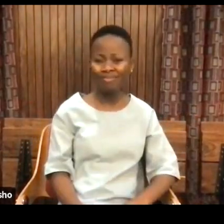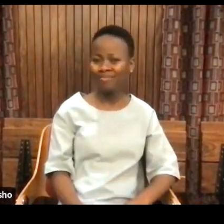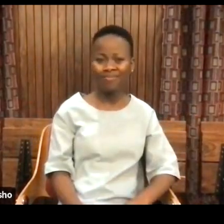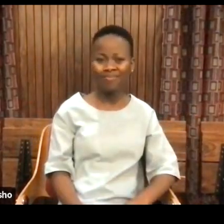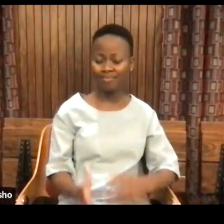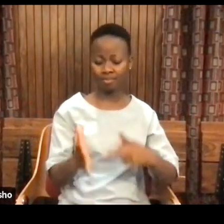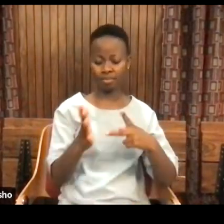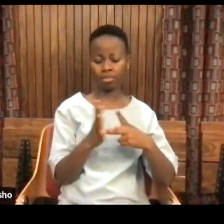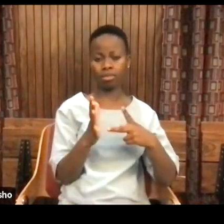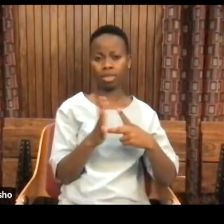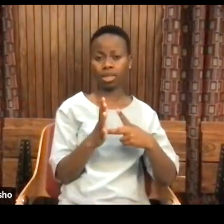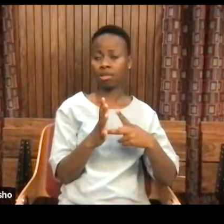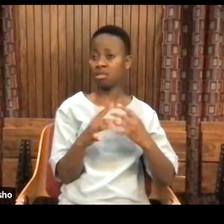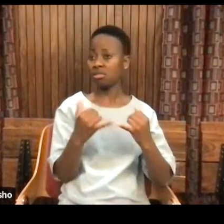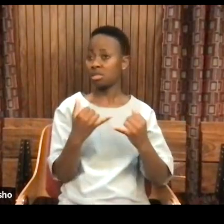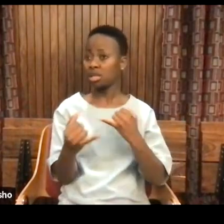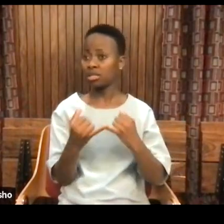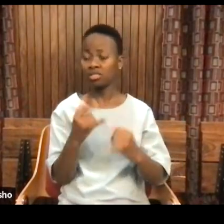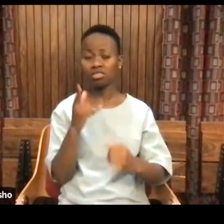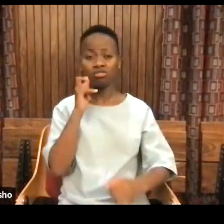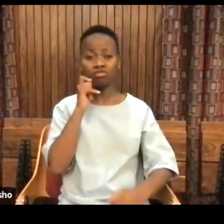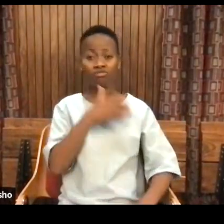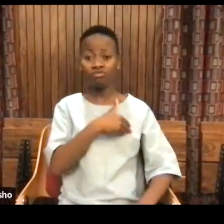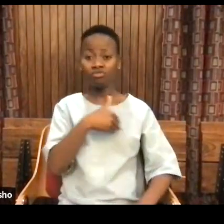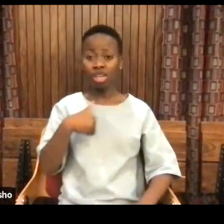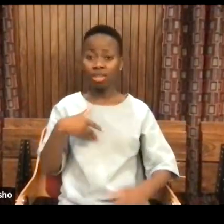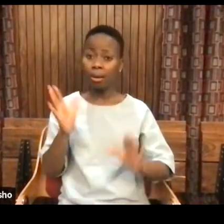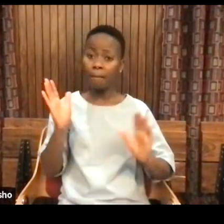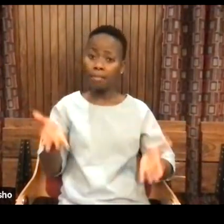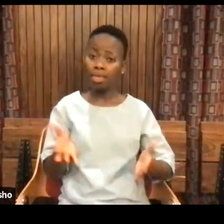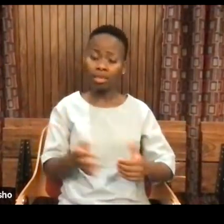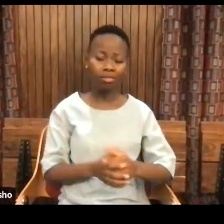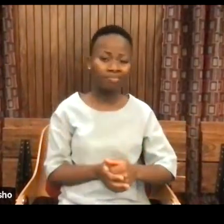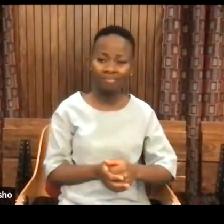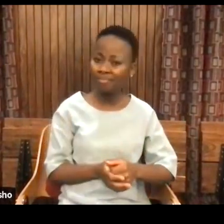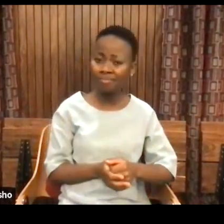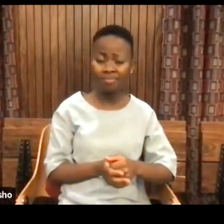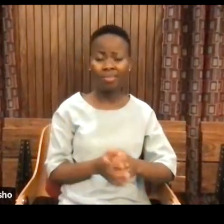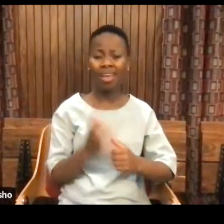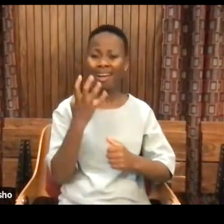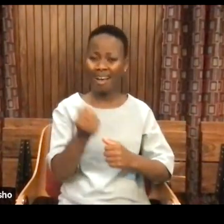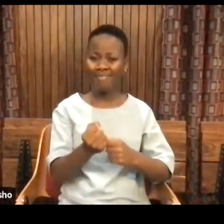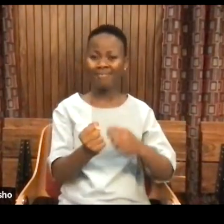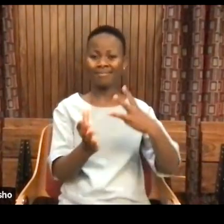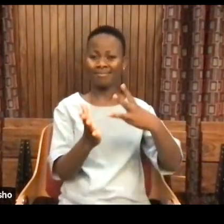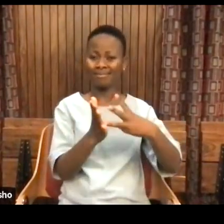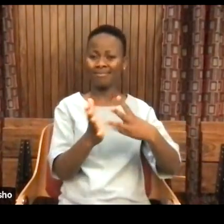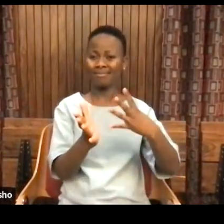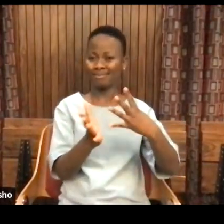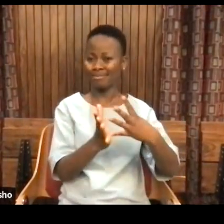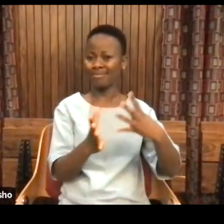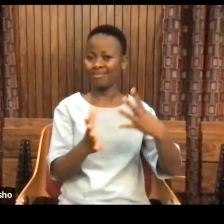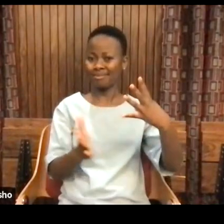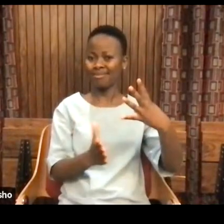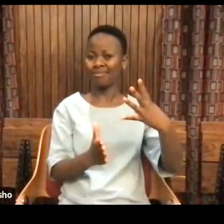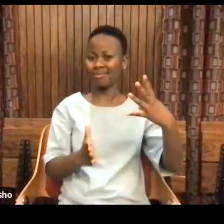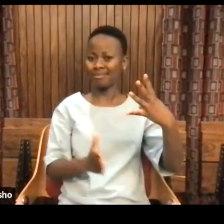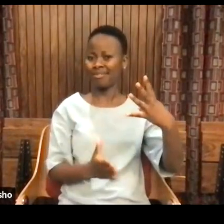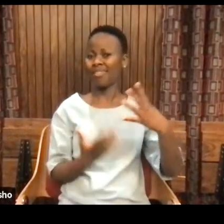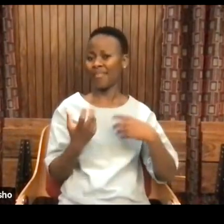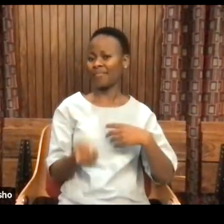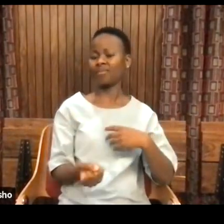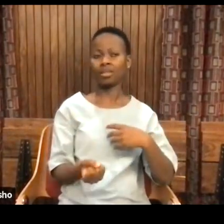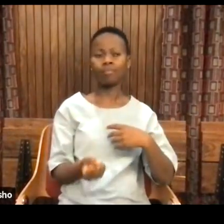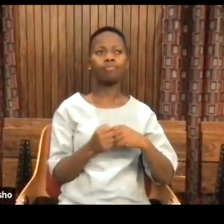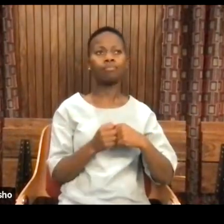exclusively at the level of sex or gender. The complexity of how ancient people understood themselves may have even